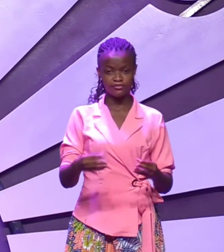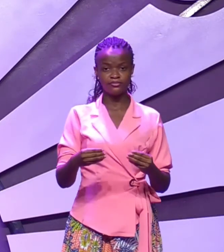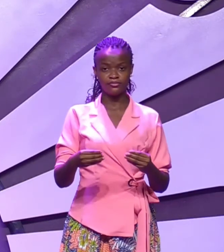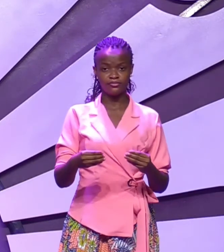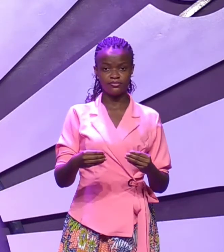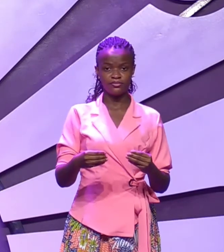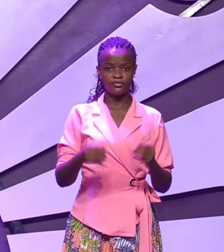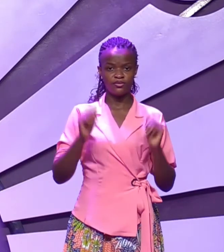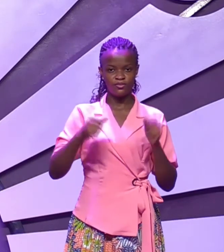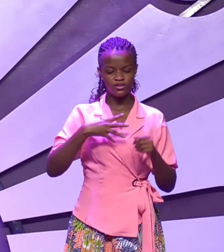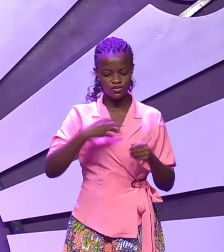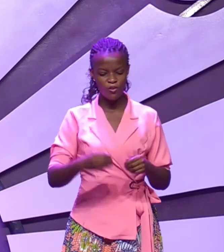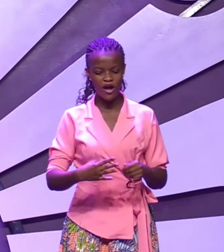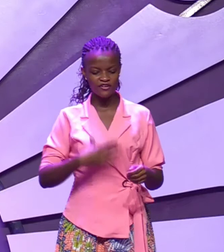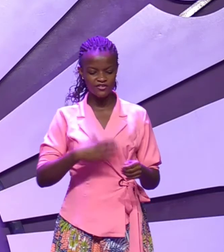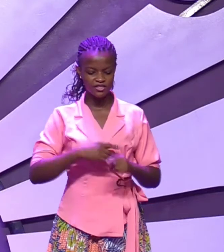must go and visit a witch doctor